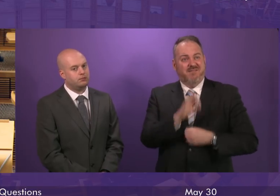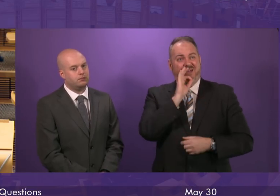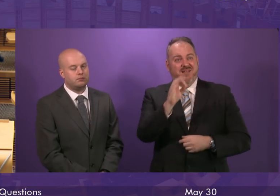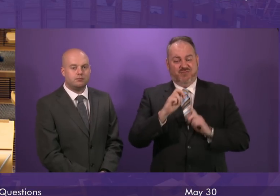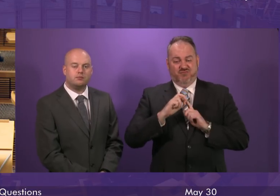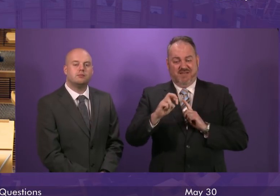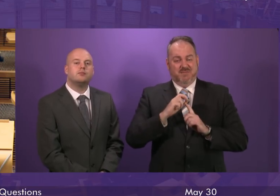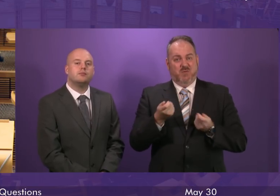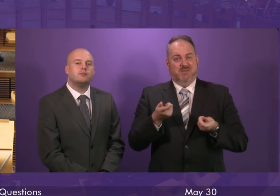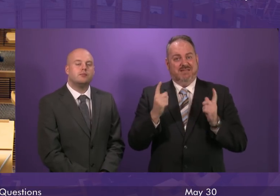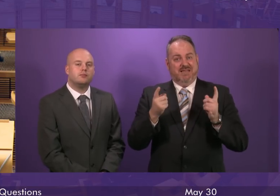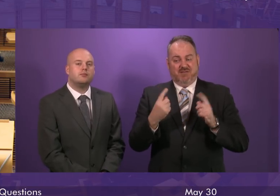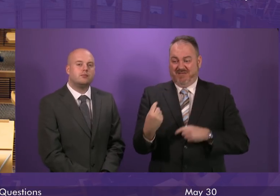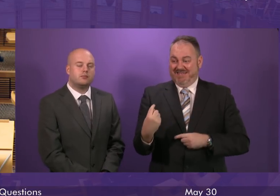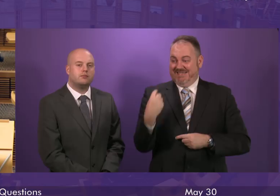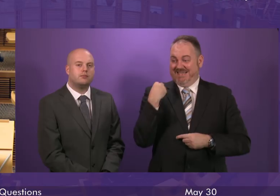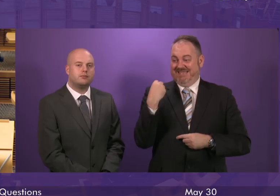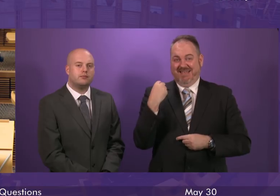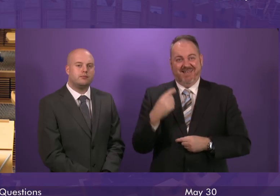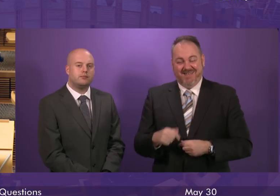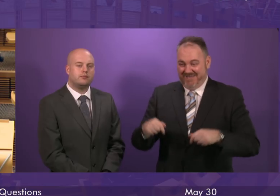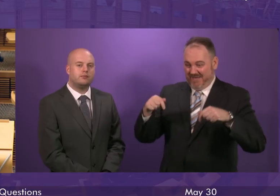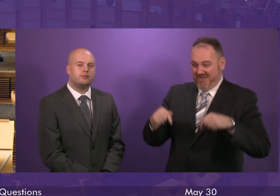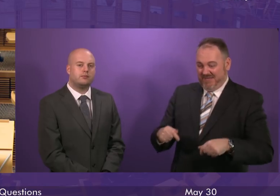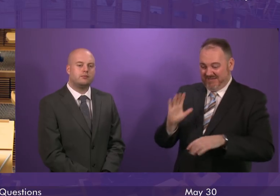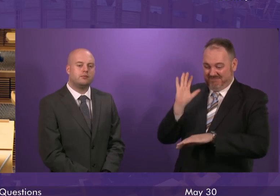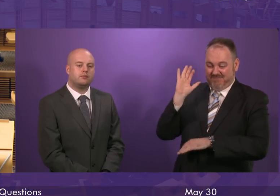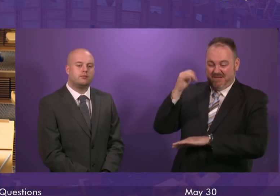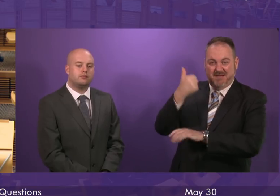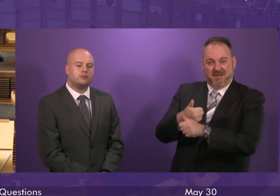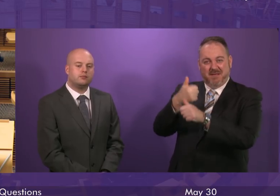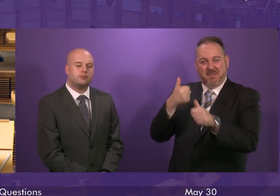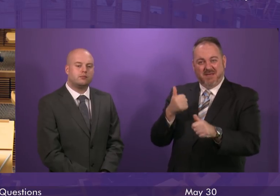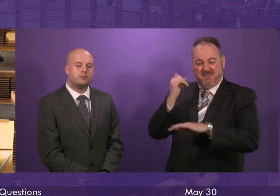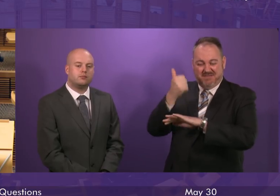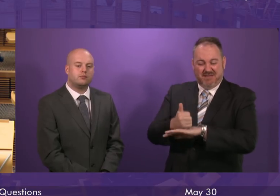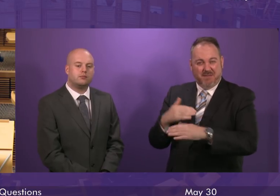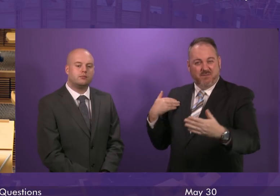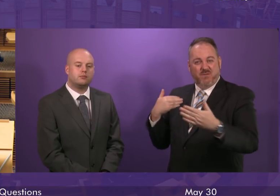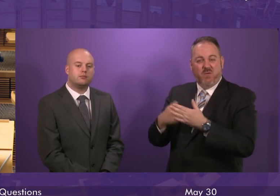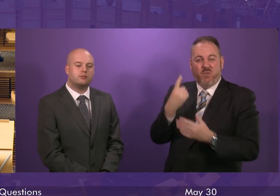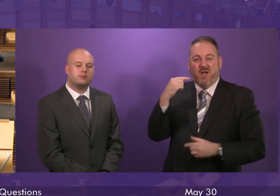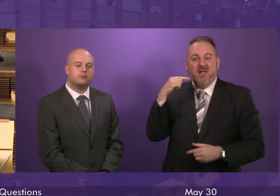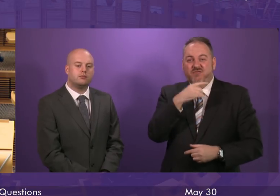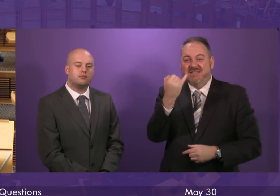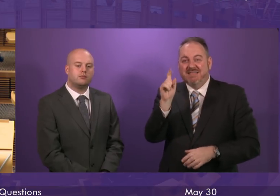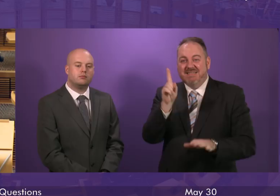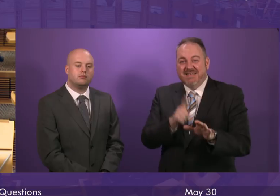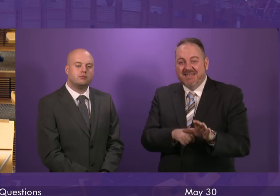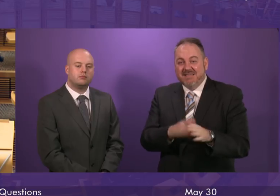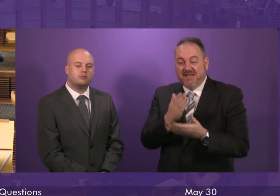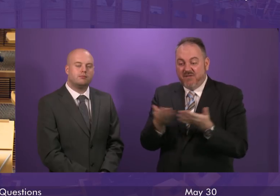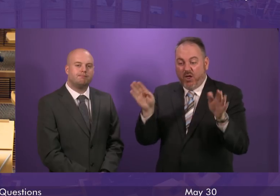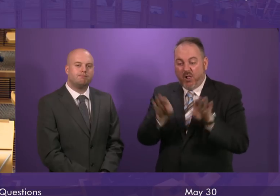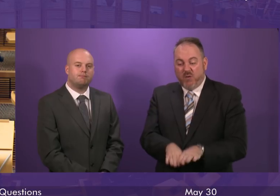just yesterday. These works have existed in Springburn for 160 years but once it goes, it